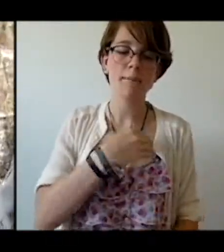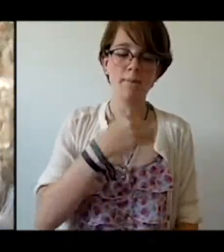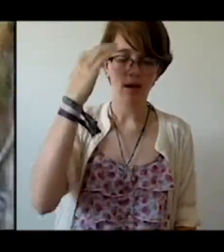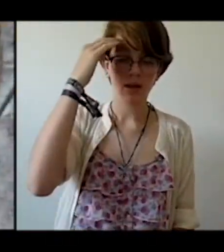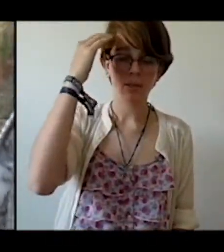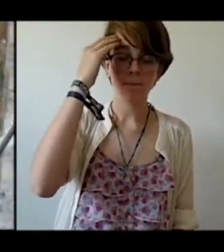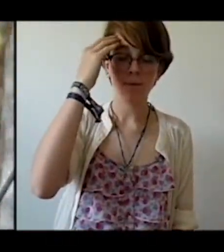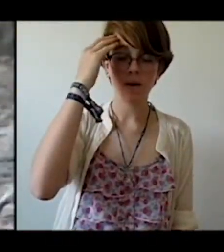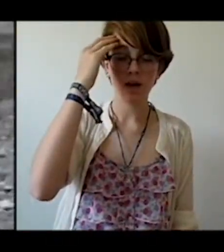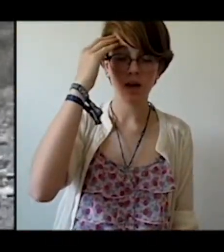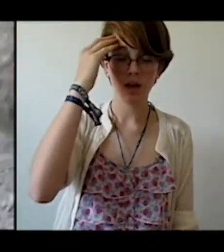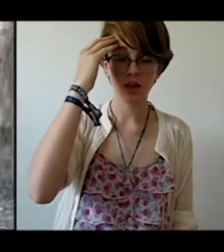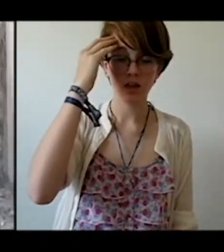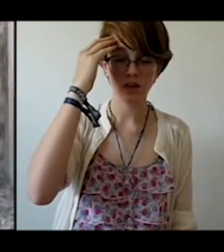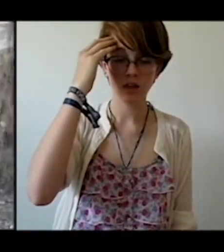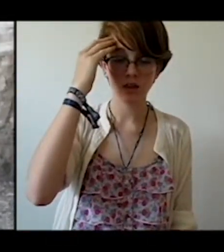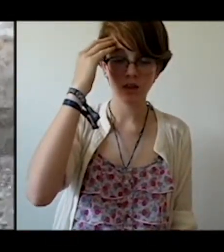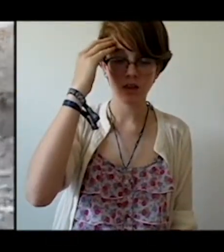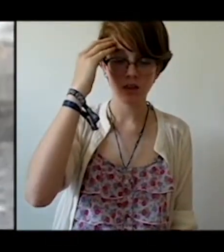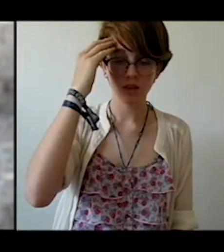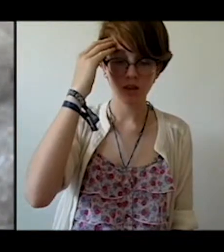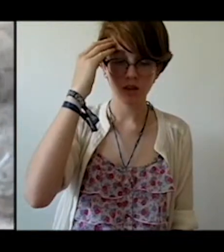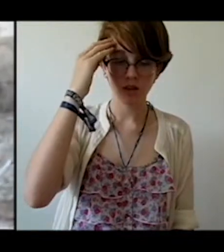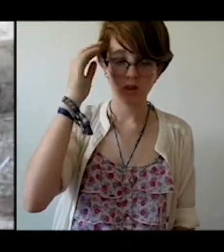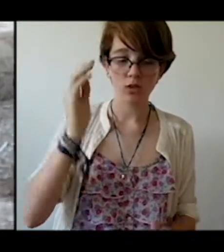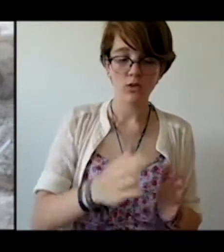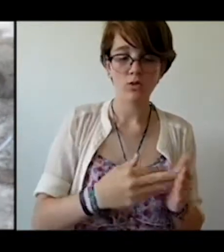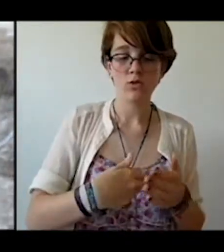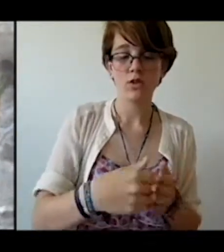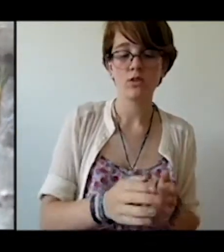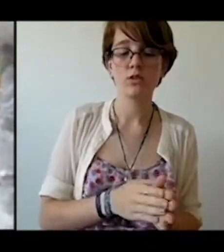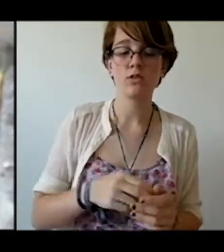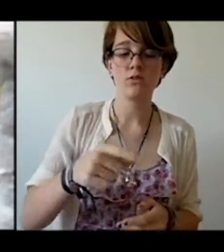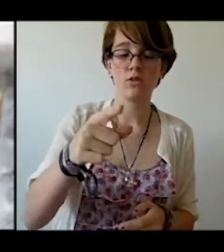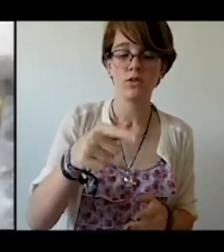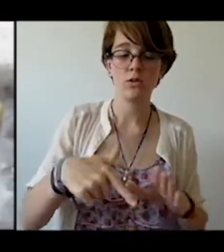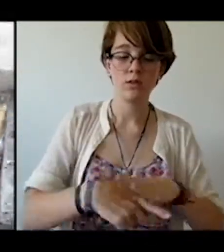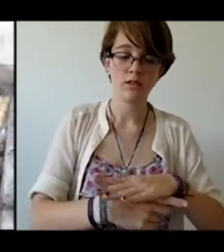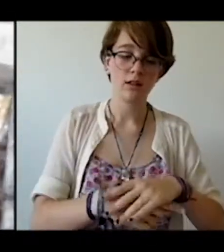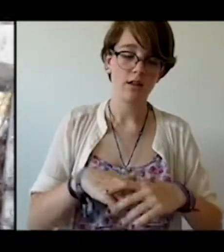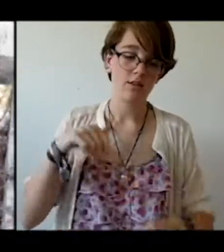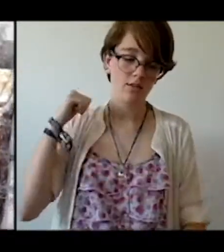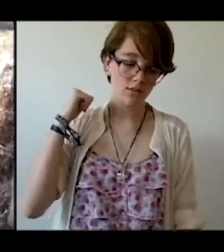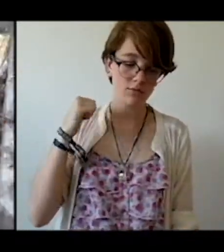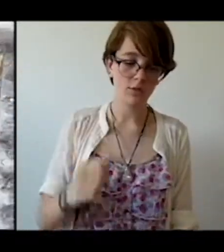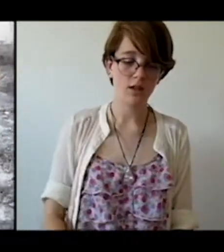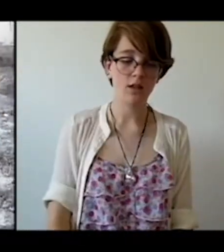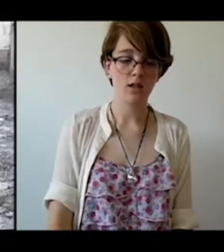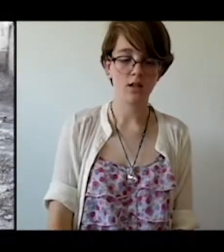my mind The rest of you is left behind